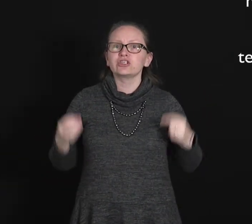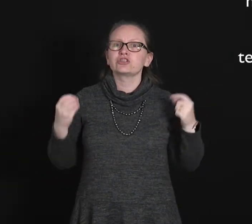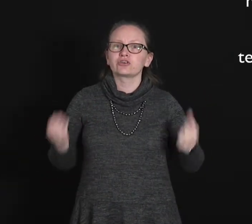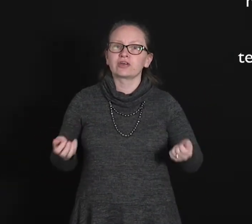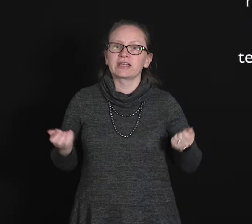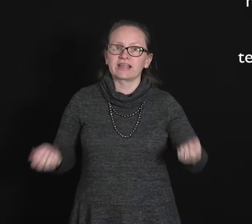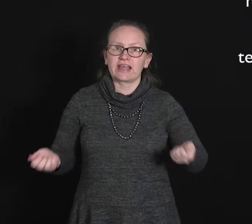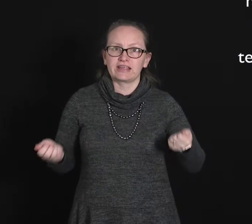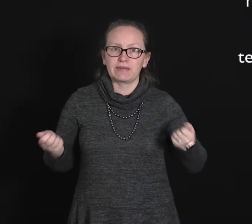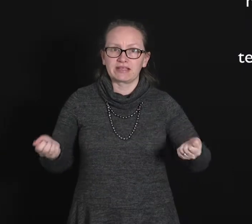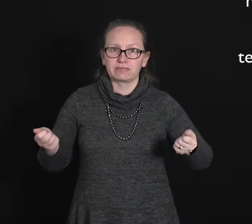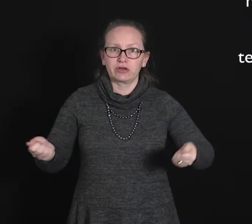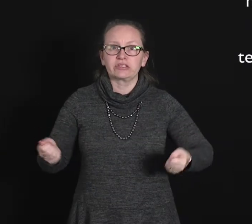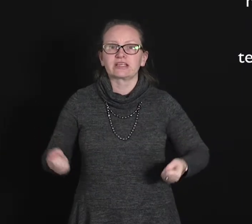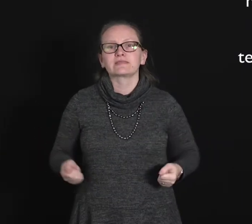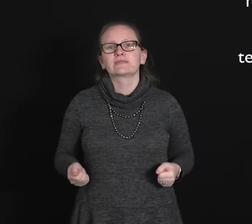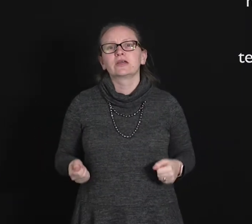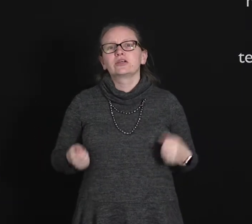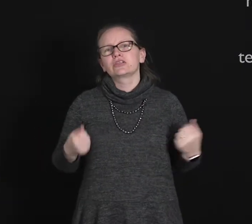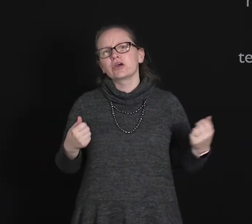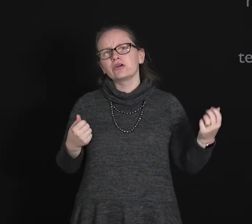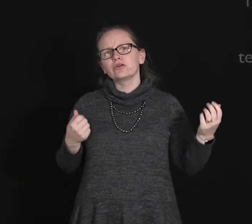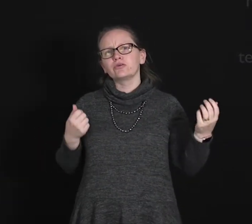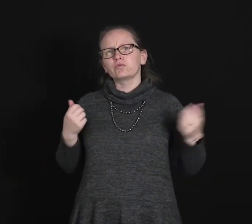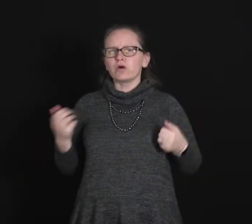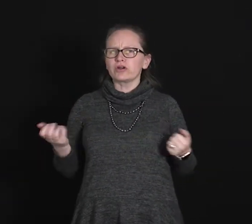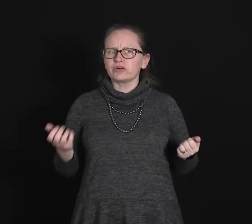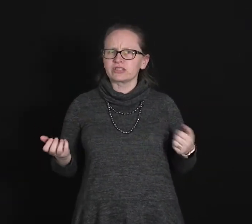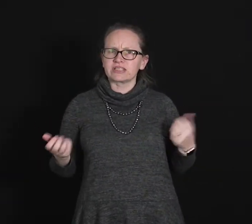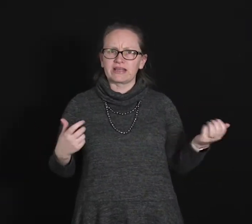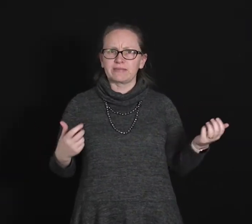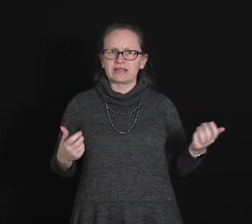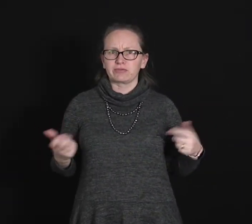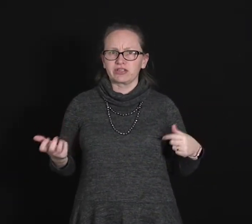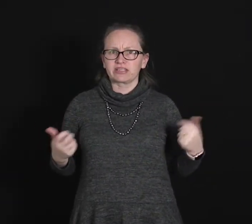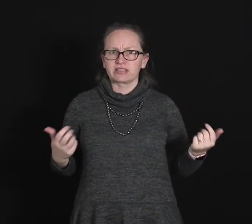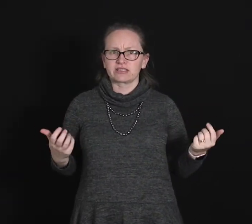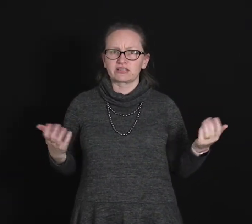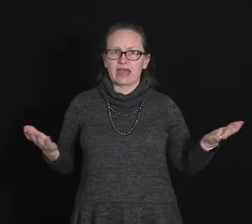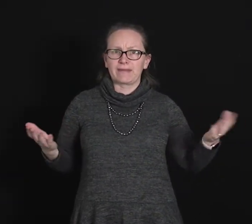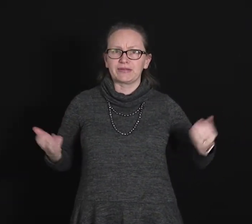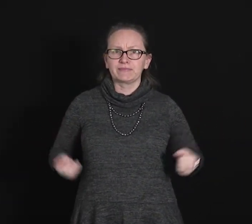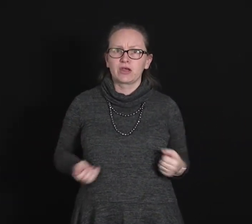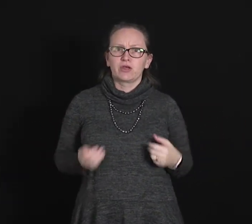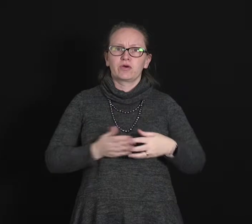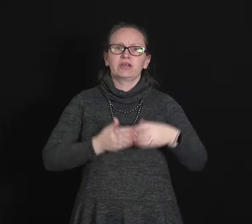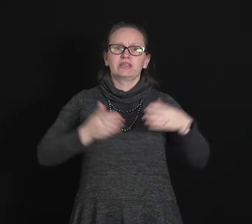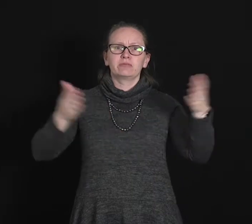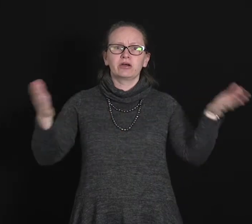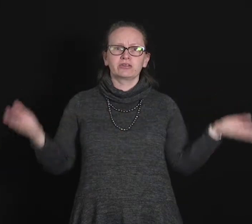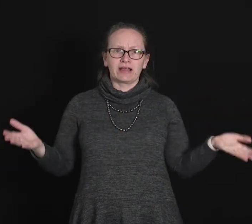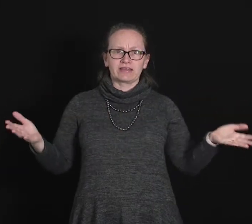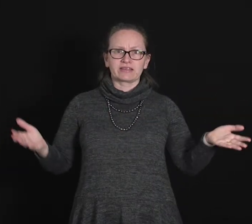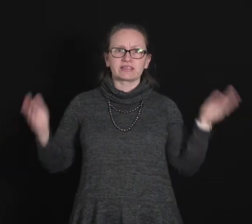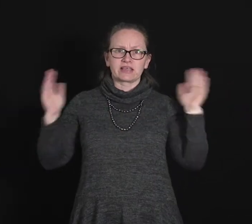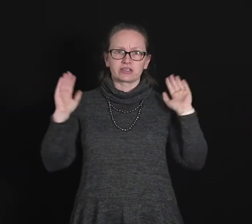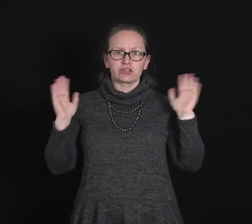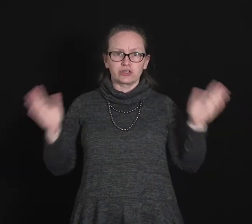during an adiabatic process. So what causes adiabatic processes to happen? Well, in the world around us, there's two